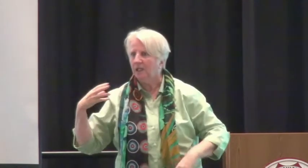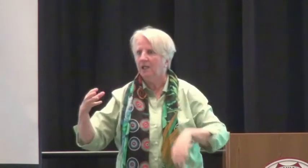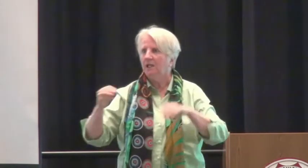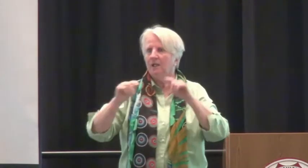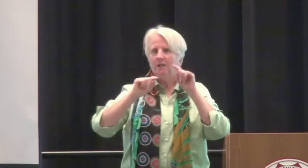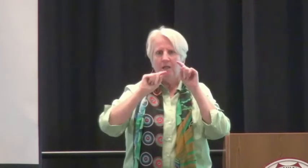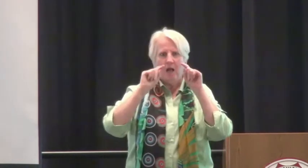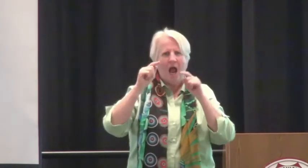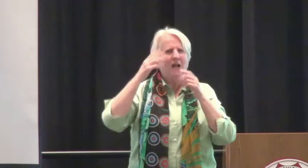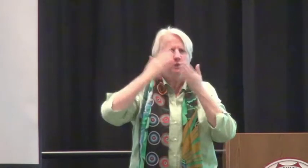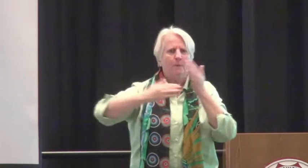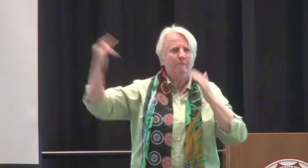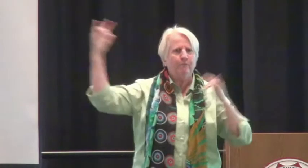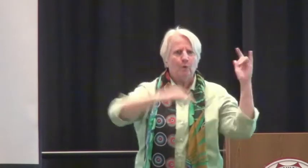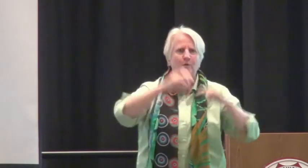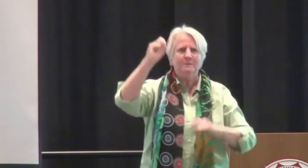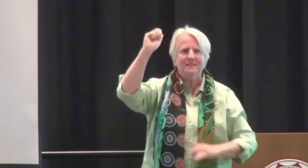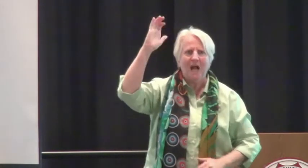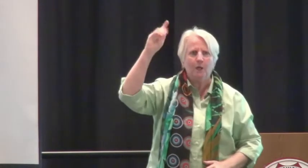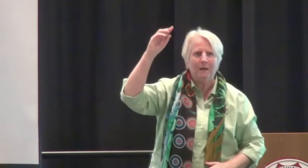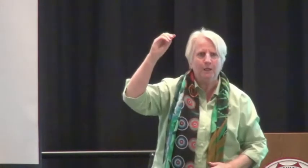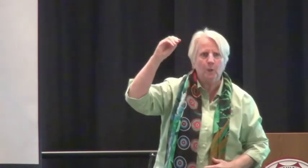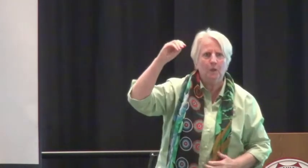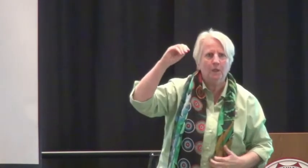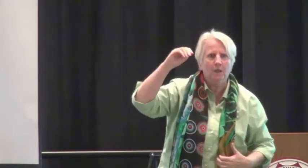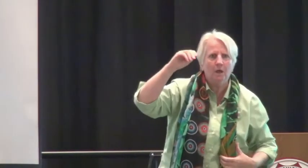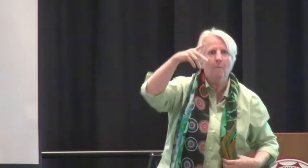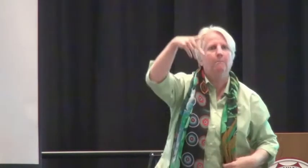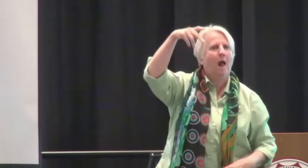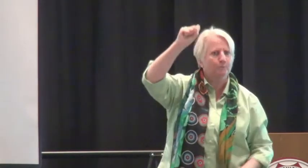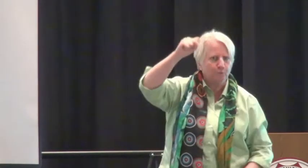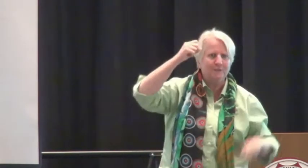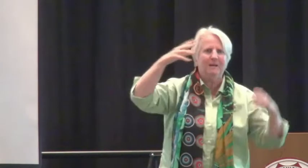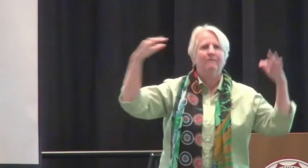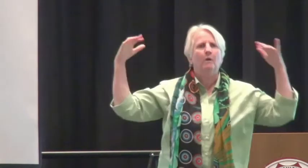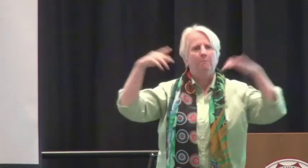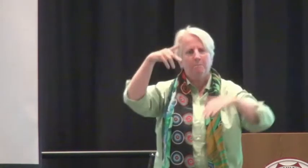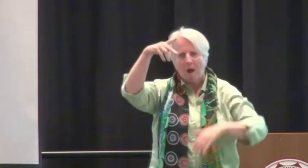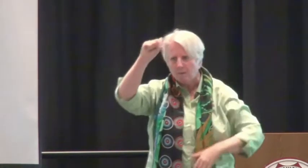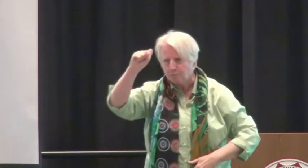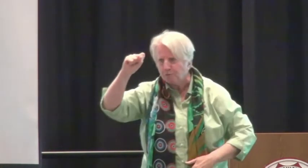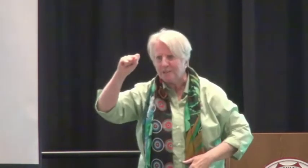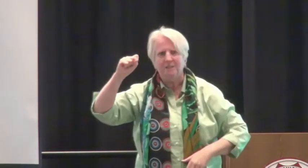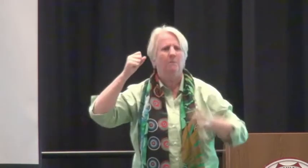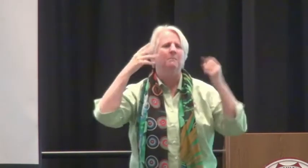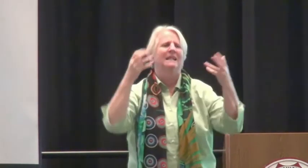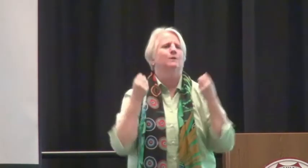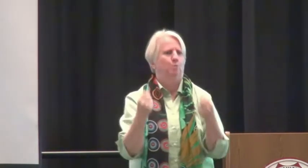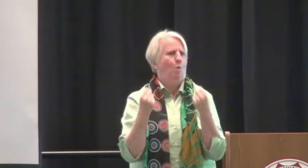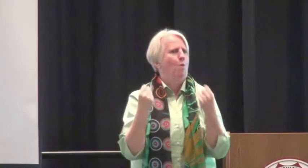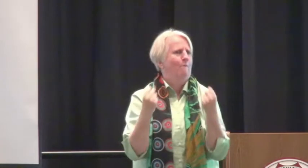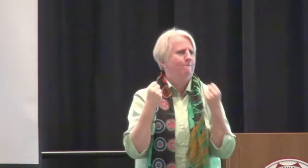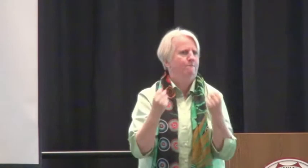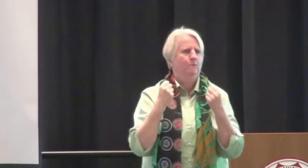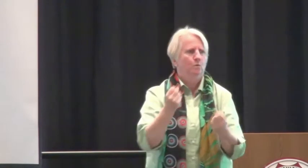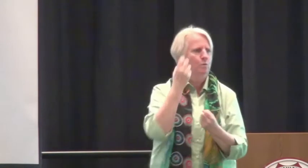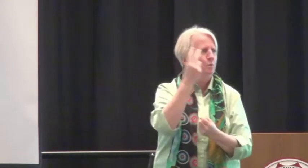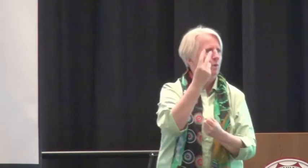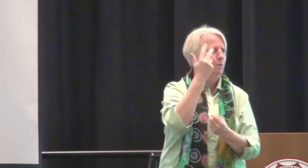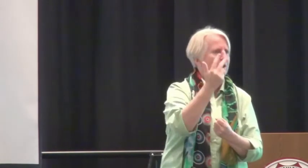Seattle. Some of you flew in from Sacramento. People from Palm Springs have driven up. We have many